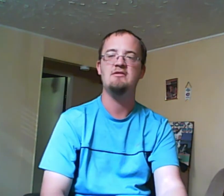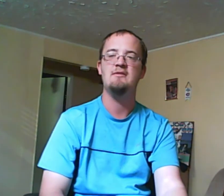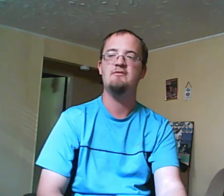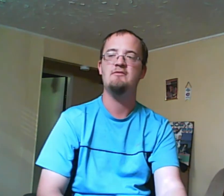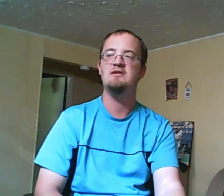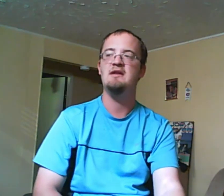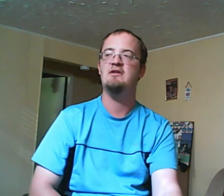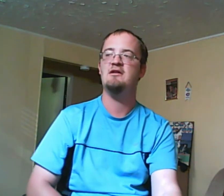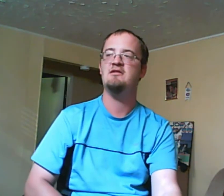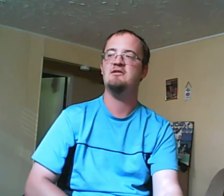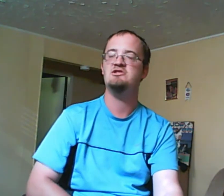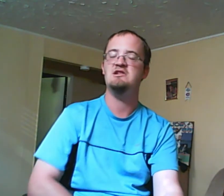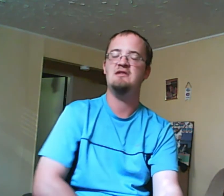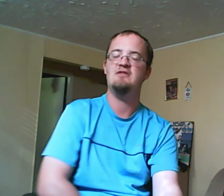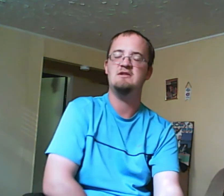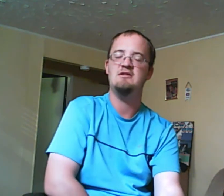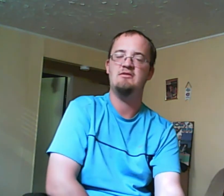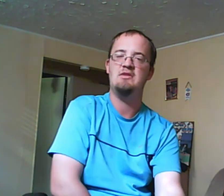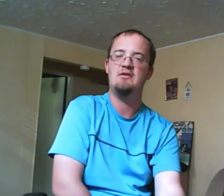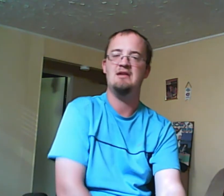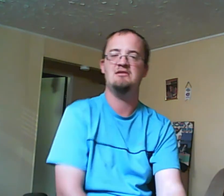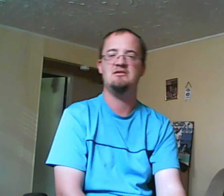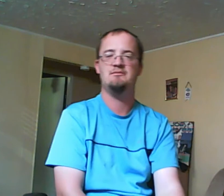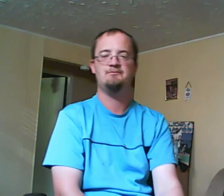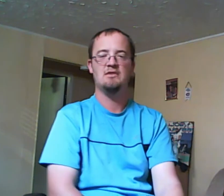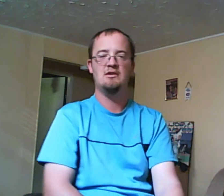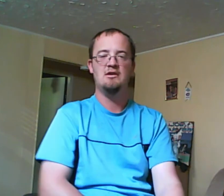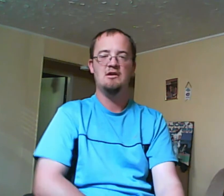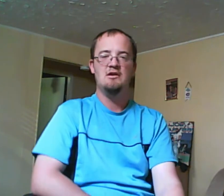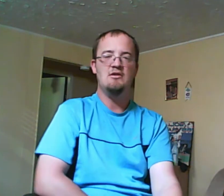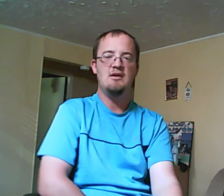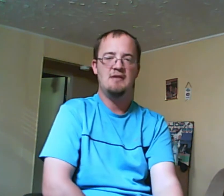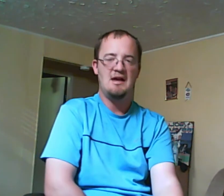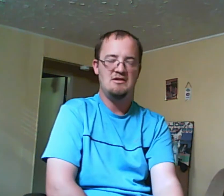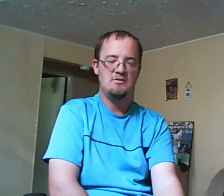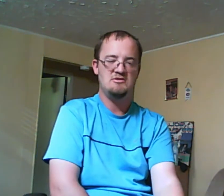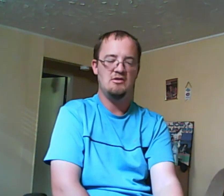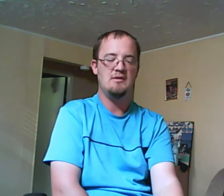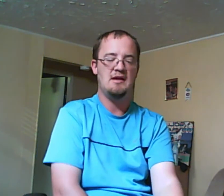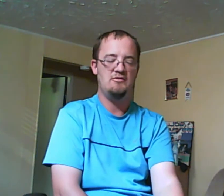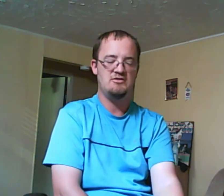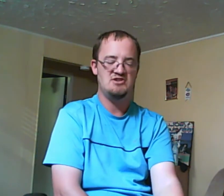of 2014, whereas she didn't graduate until the bitter end. So I had to switch Zoe out for Shay,